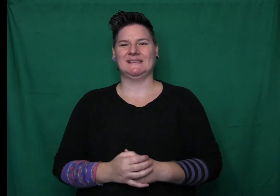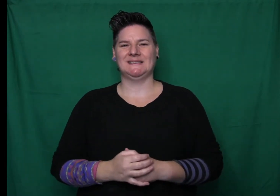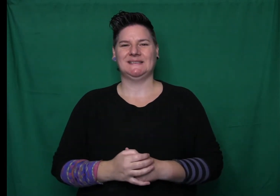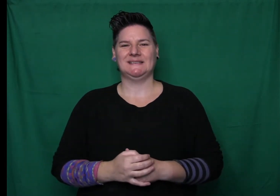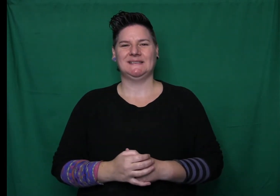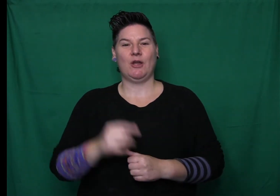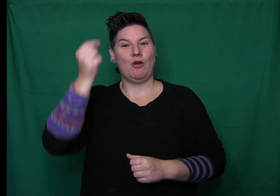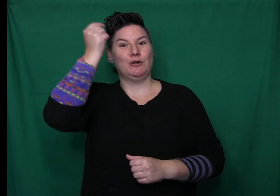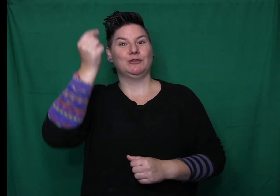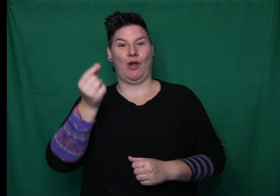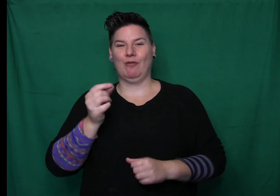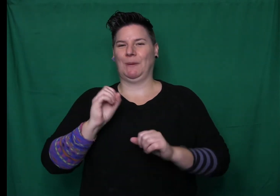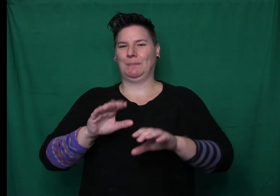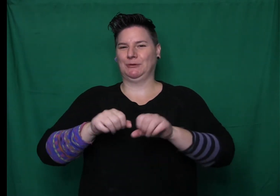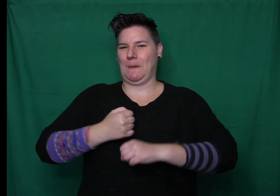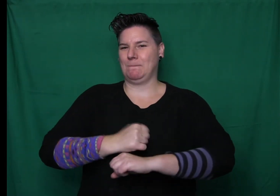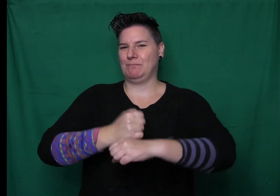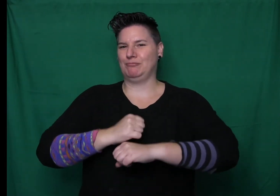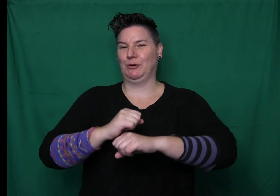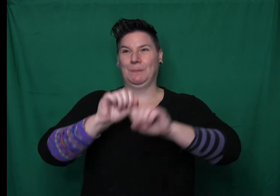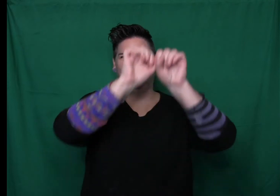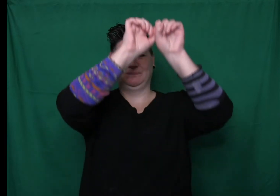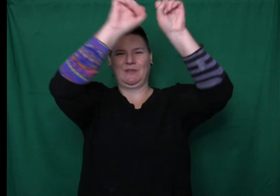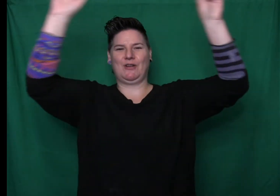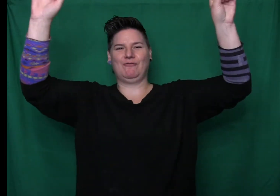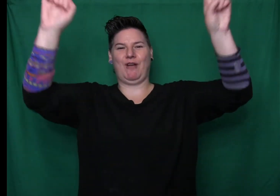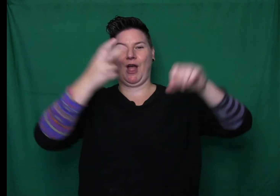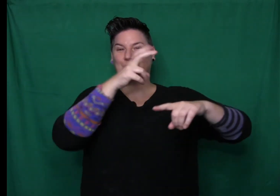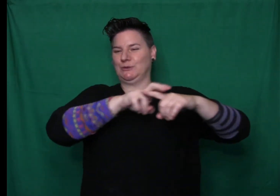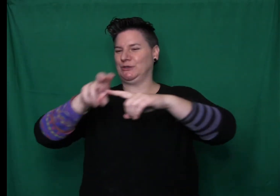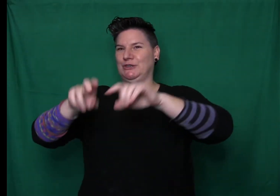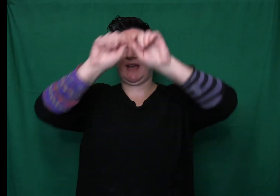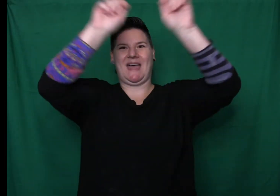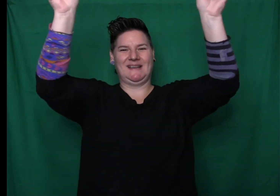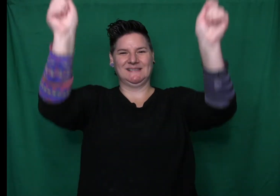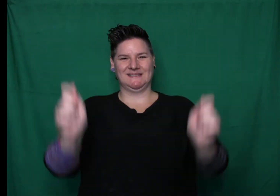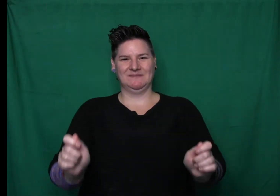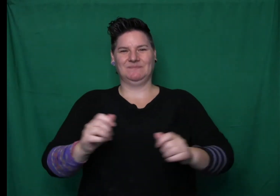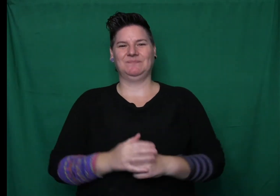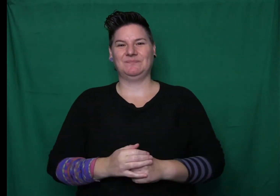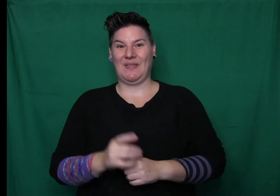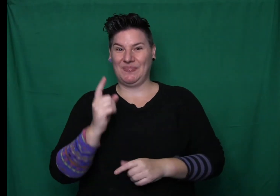There, said Dorry. That'll be the stage. Hmm, now we need some curtains.